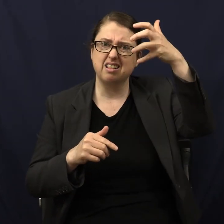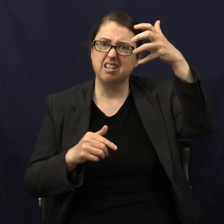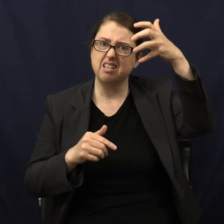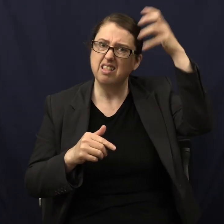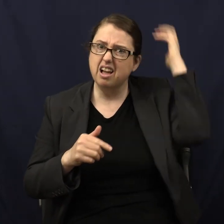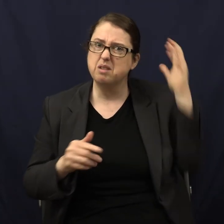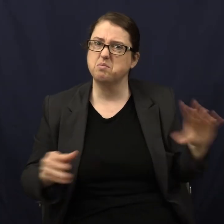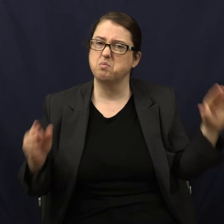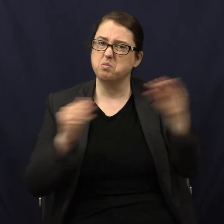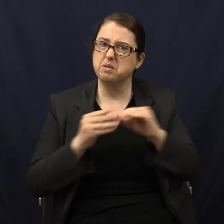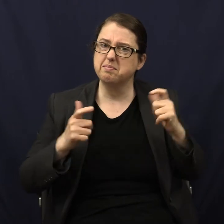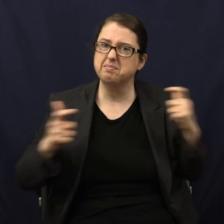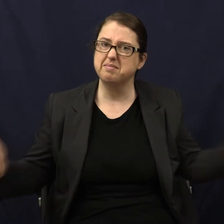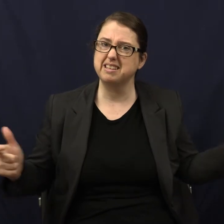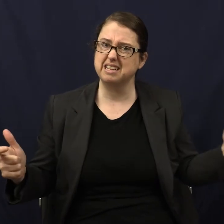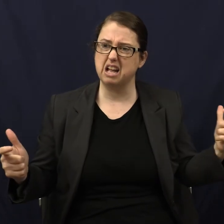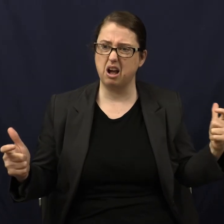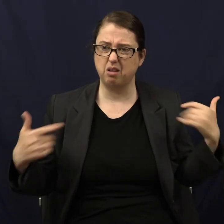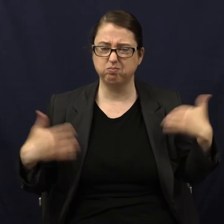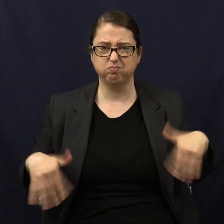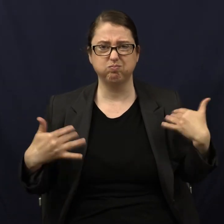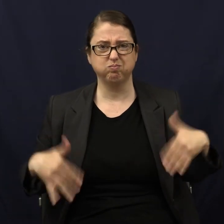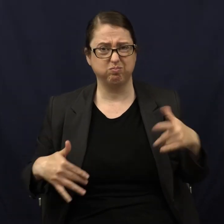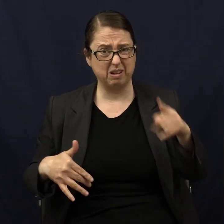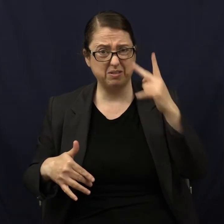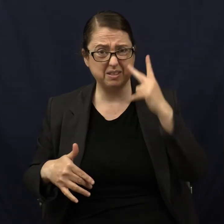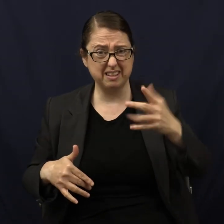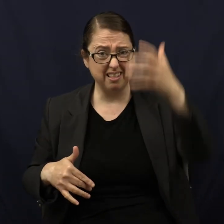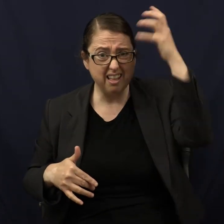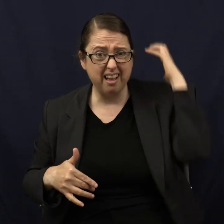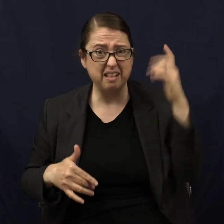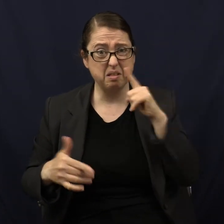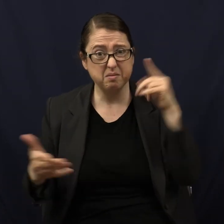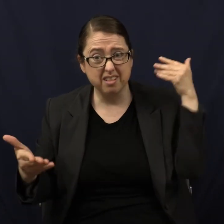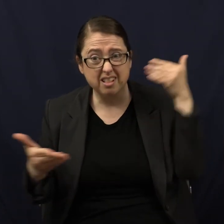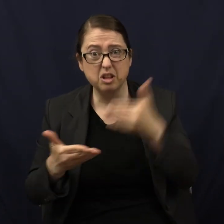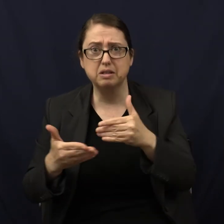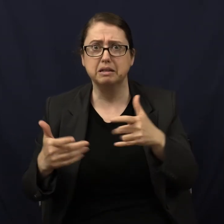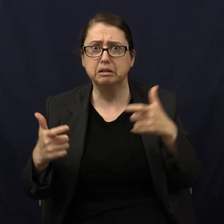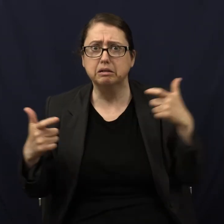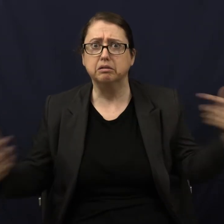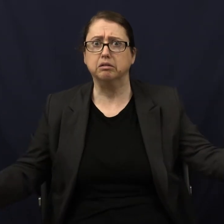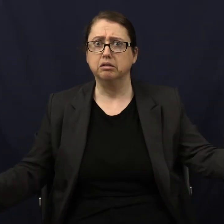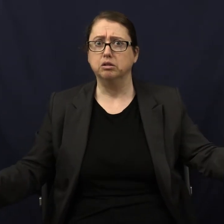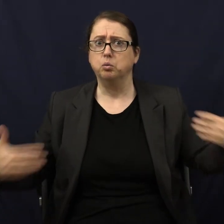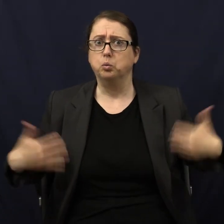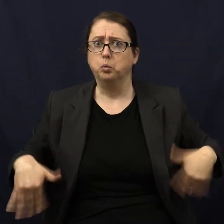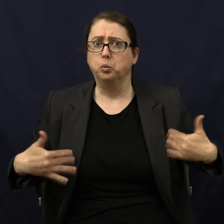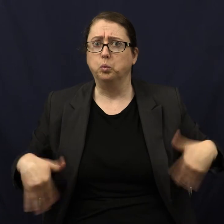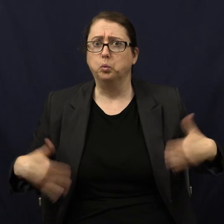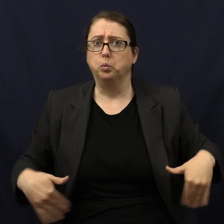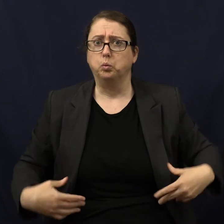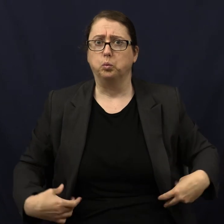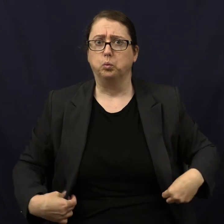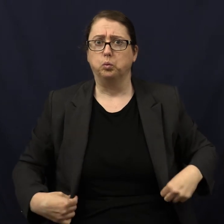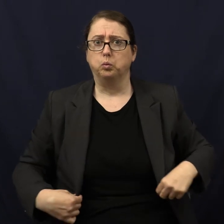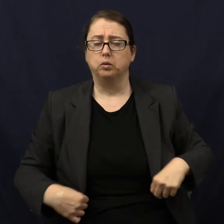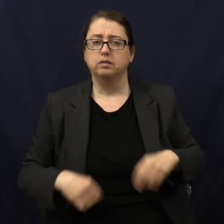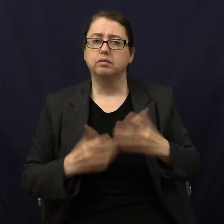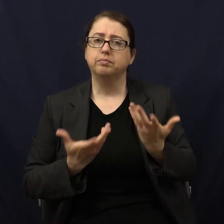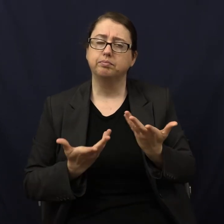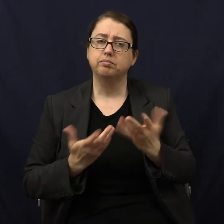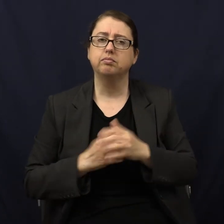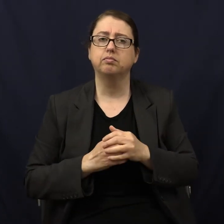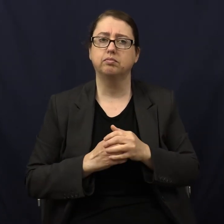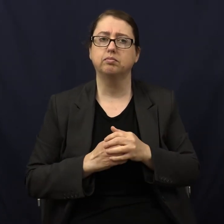hundreds of pounds bigger than you. He's gigantic. Have you ever seen a lion up close? I mean, they're huge. So how